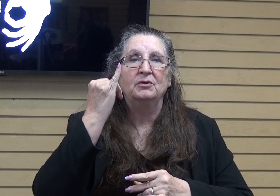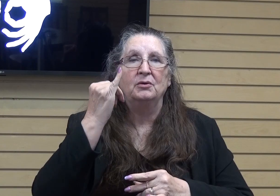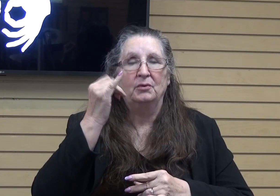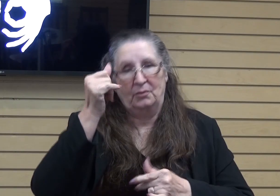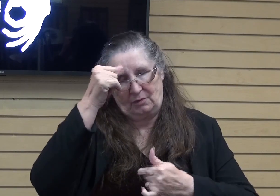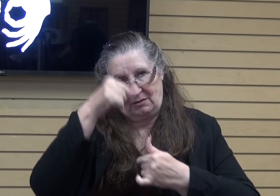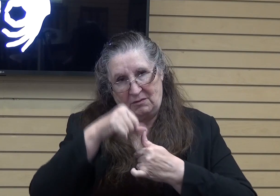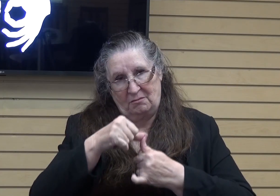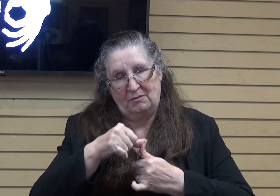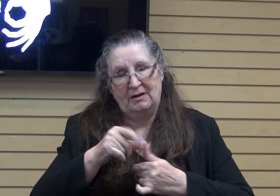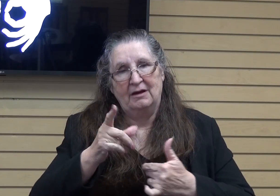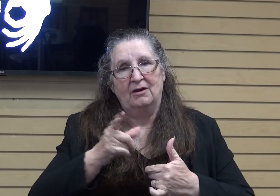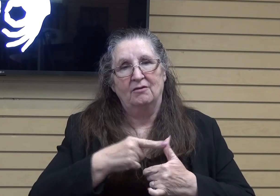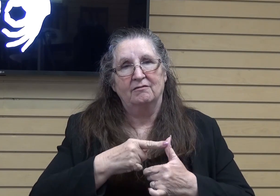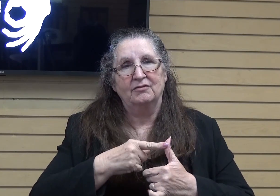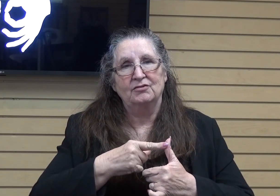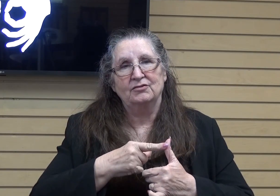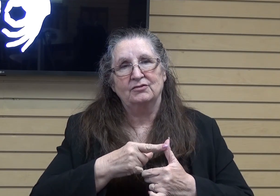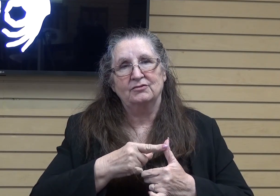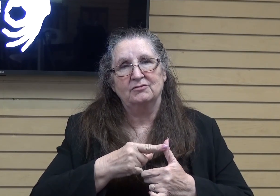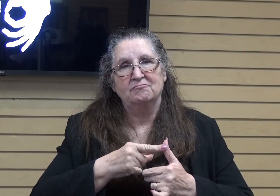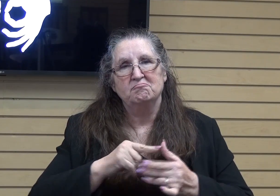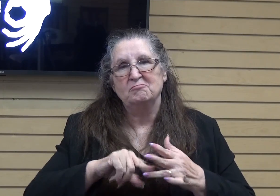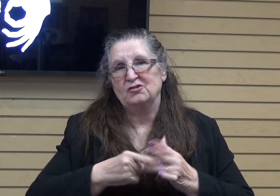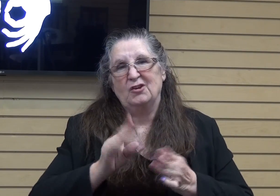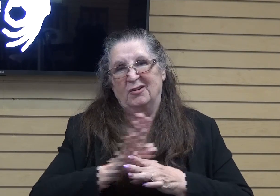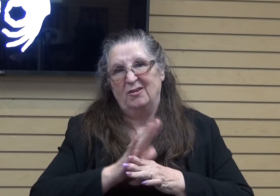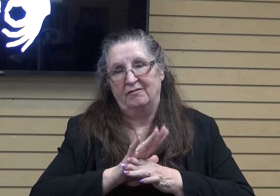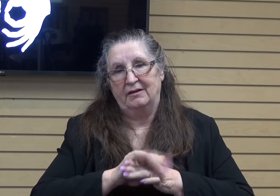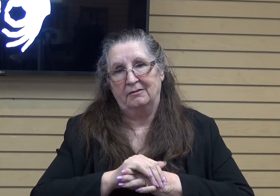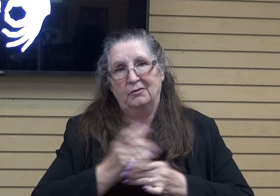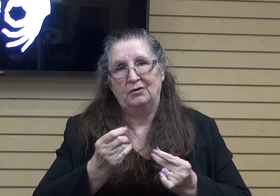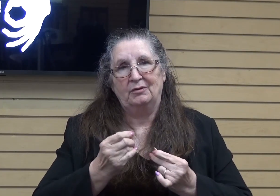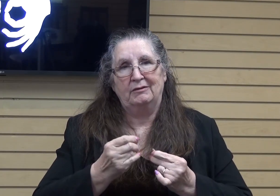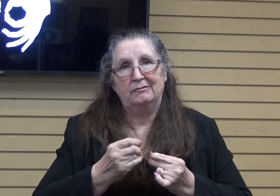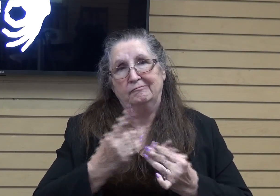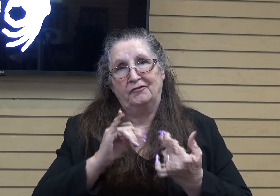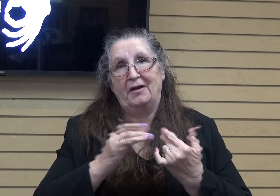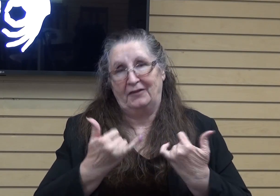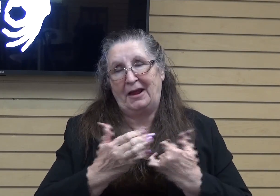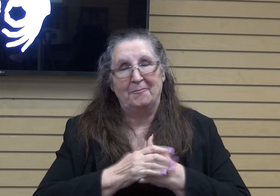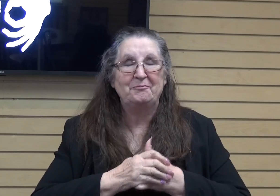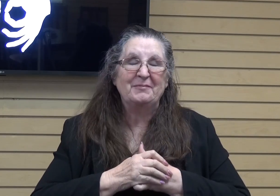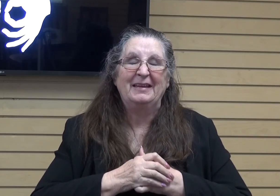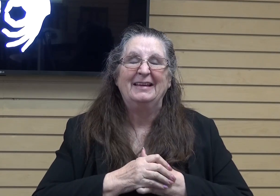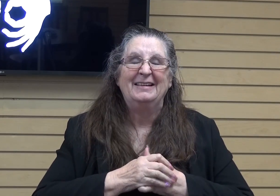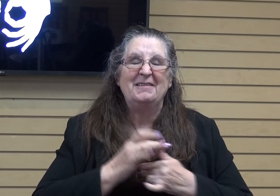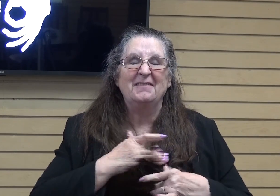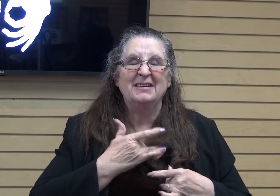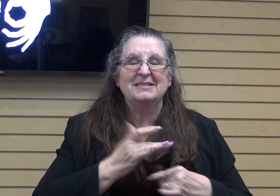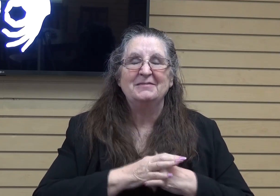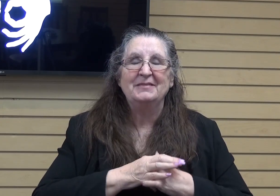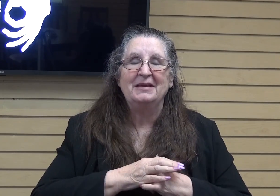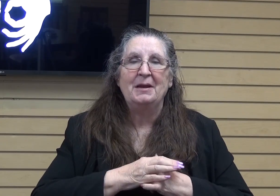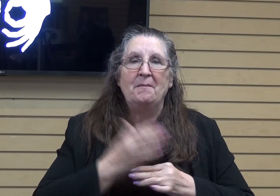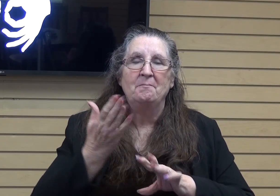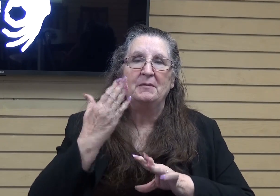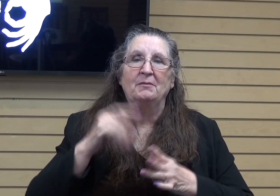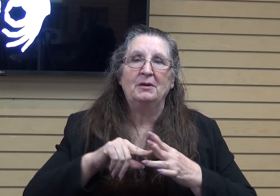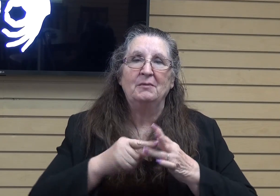we first, one of the first videos, I don't, I don't know. We've been doing this, it feels like forever now, but it was towards the beginning a couple years